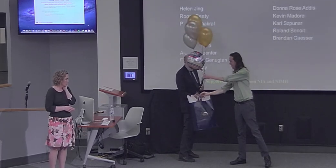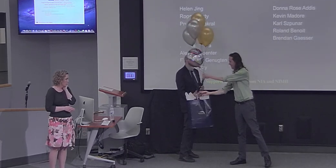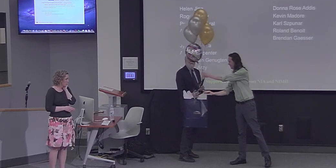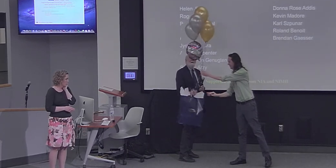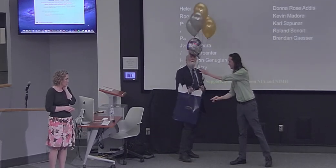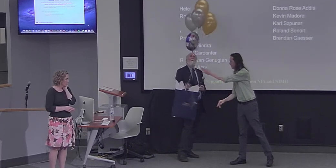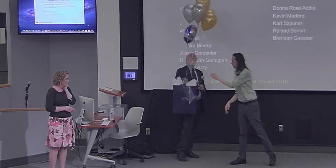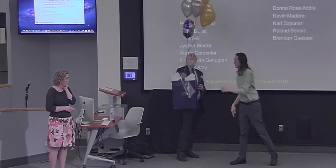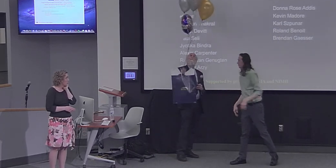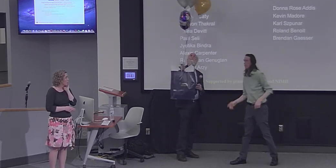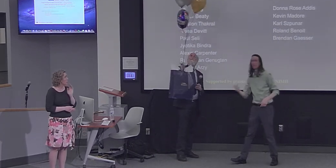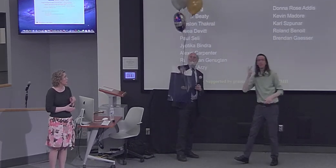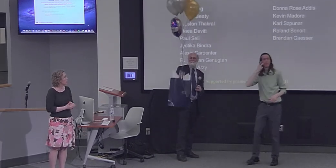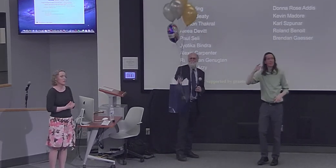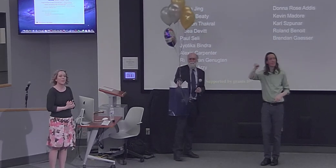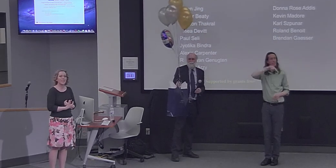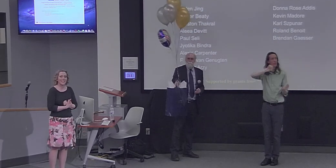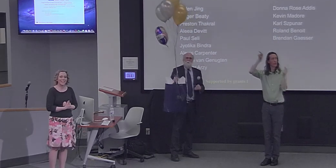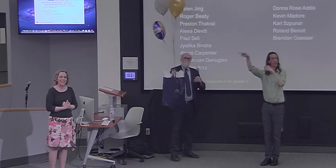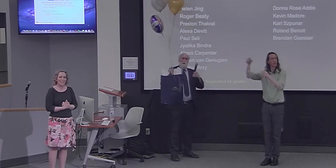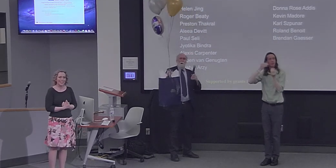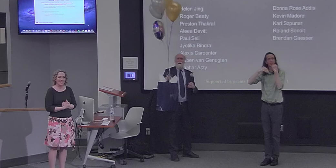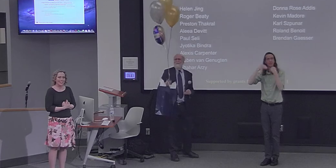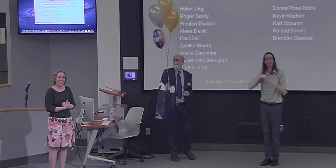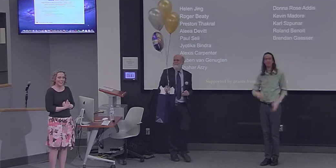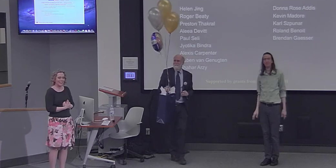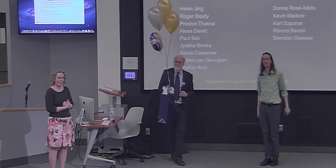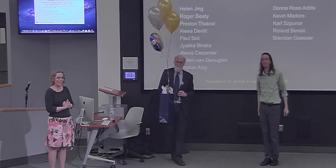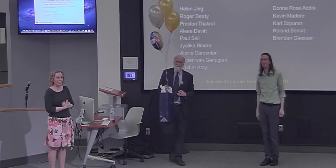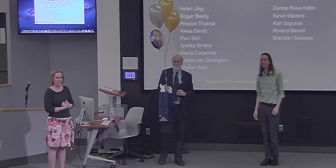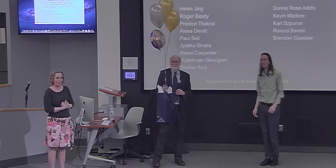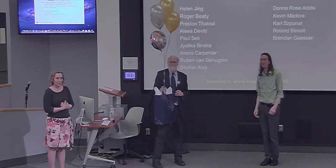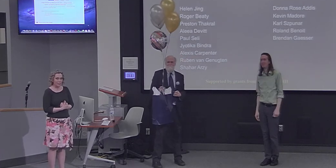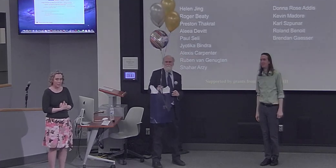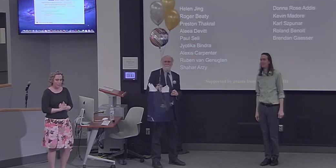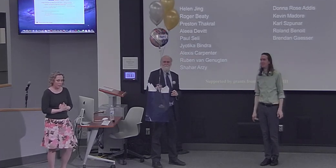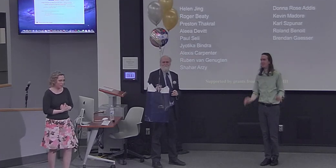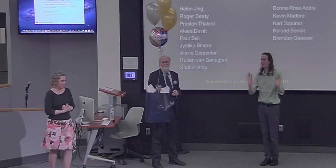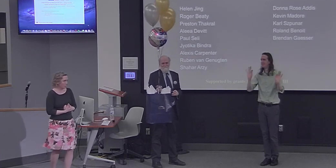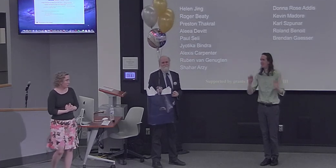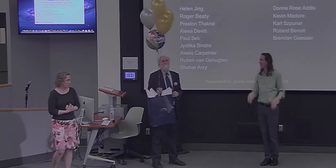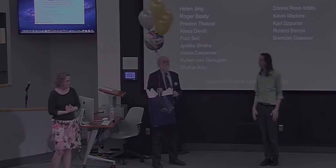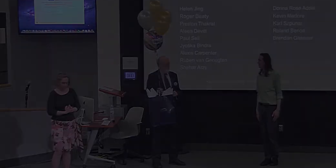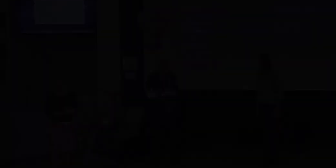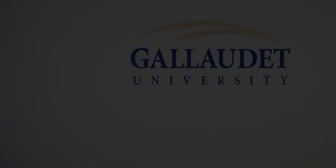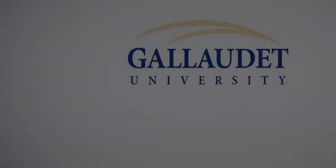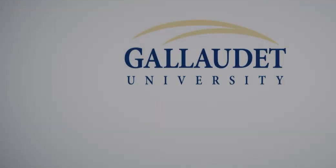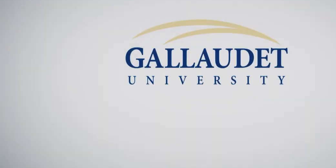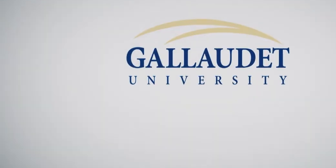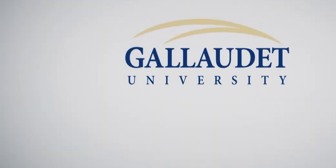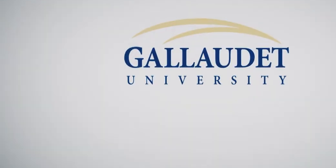Thank you. Gonna fly away. And we'll see you all there at the reception. Thank you. you. Bye.